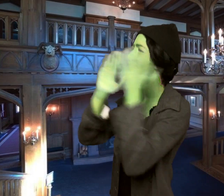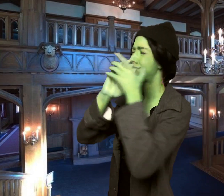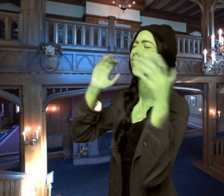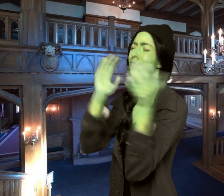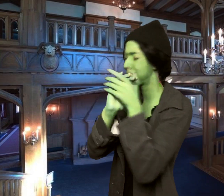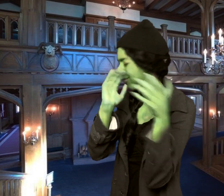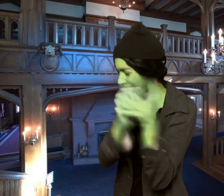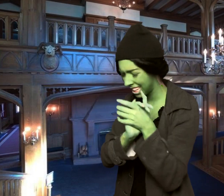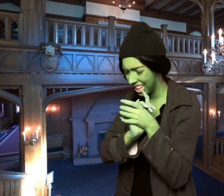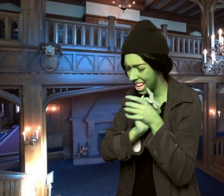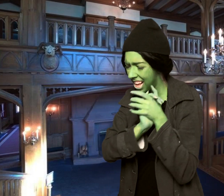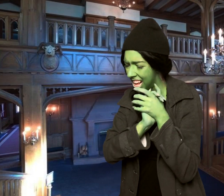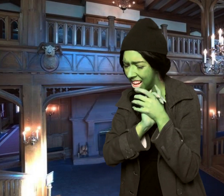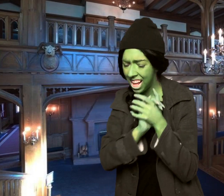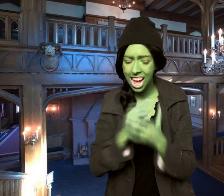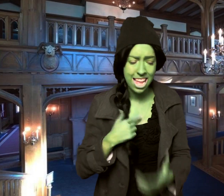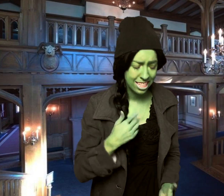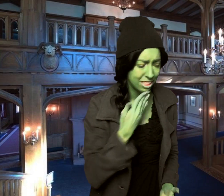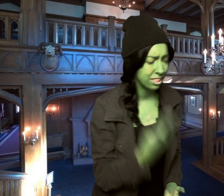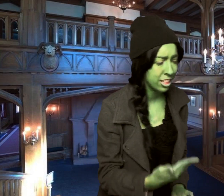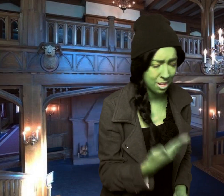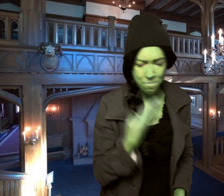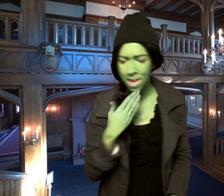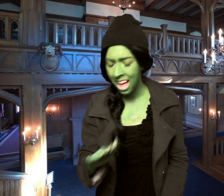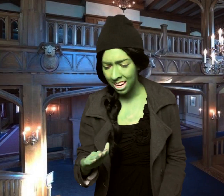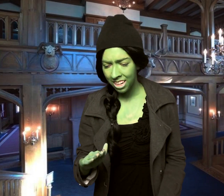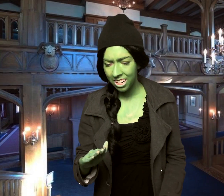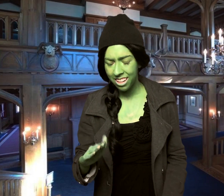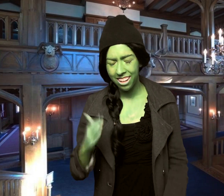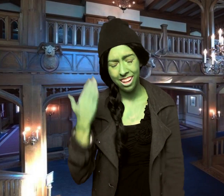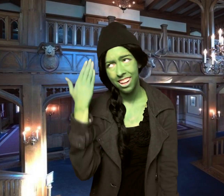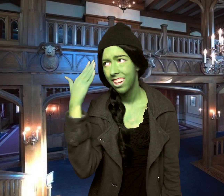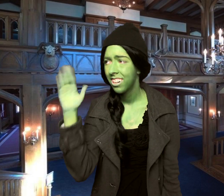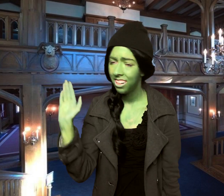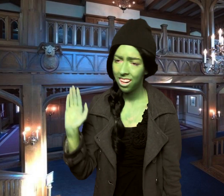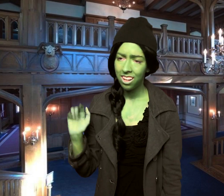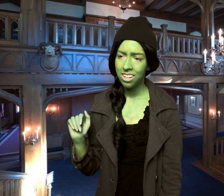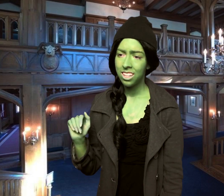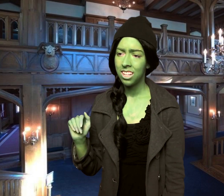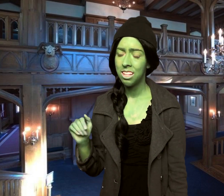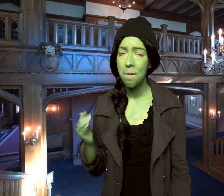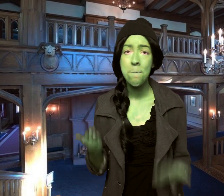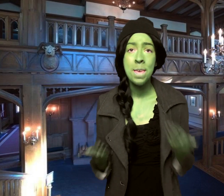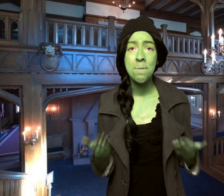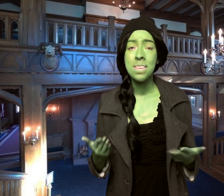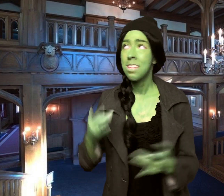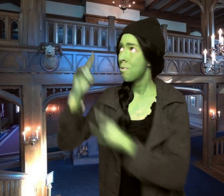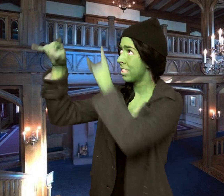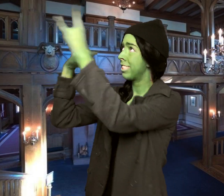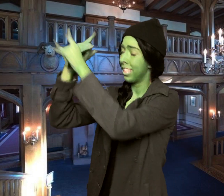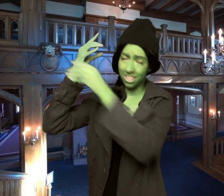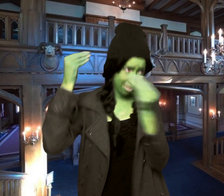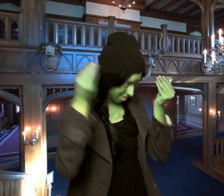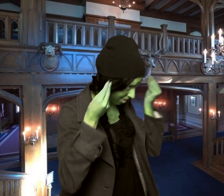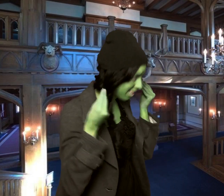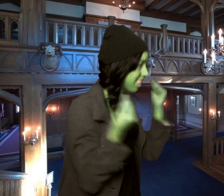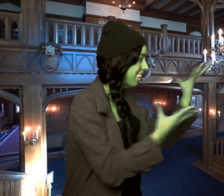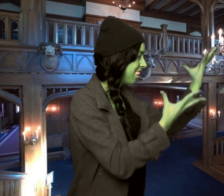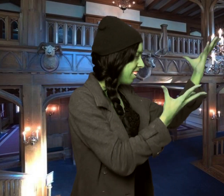acclaimed And this gift or this curse I have inside Maybe at last I'll know why